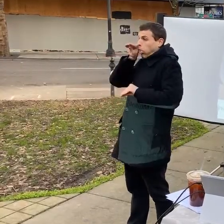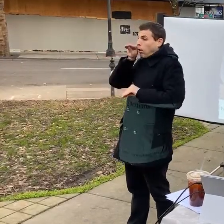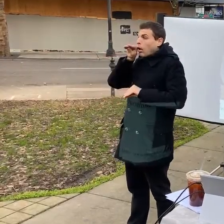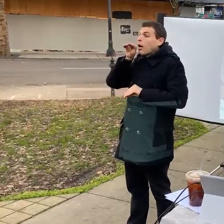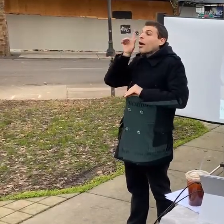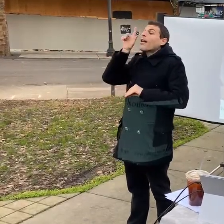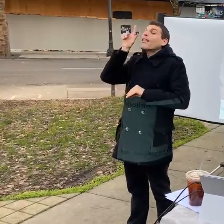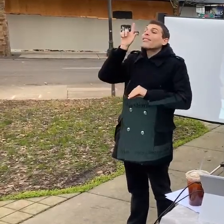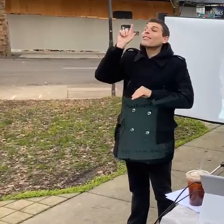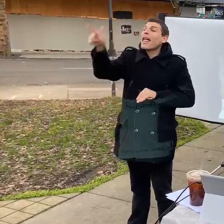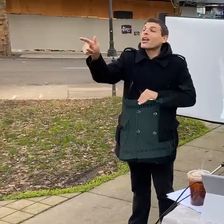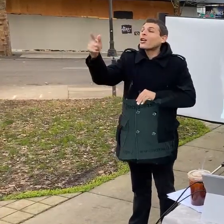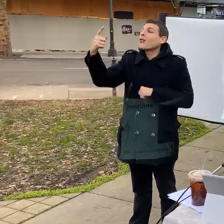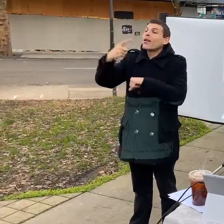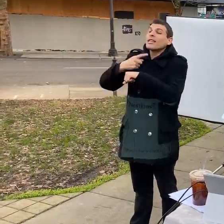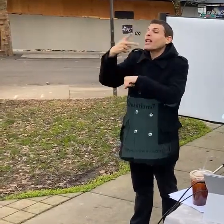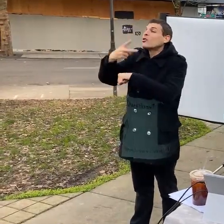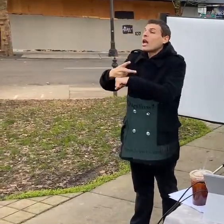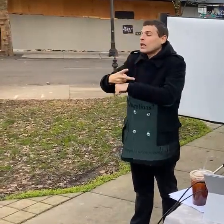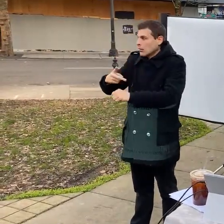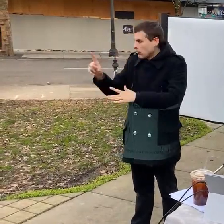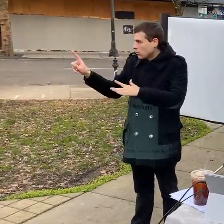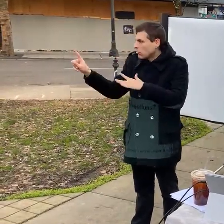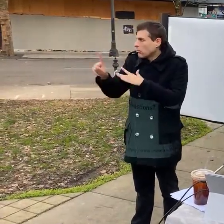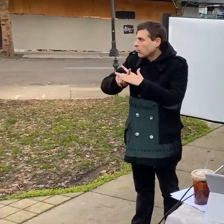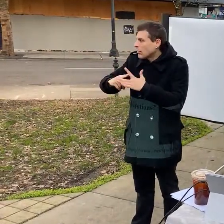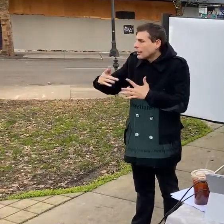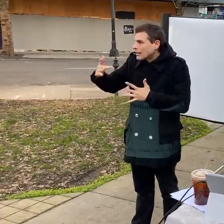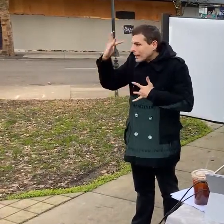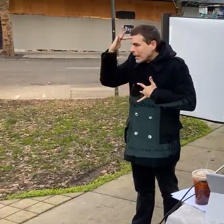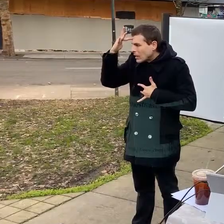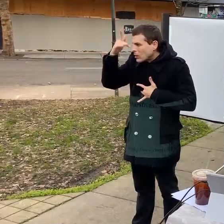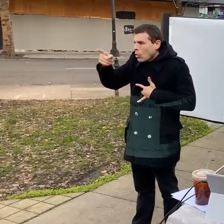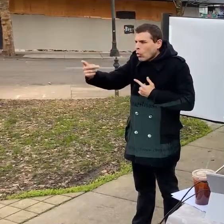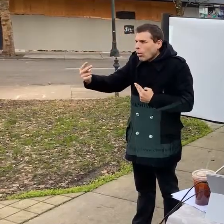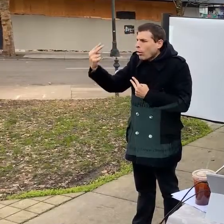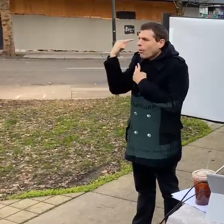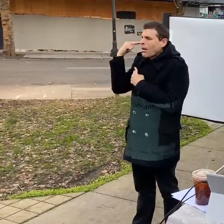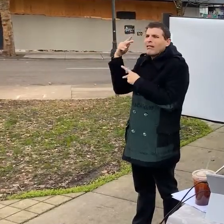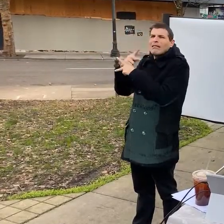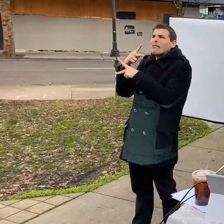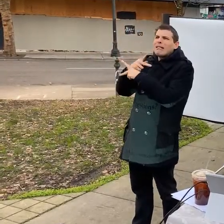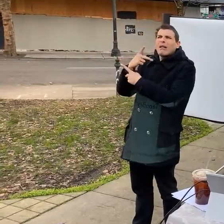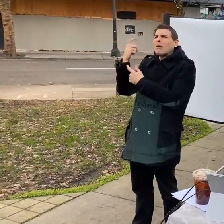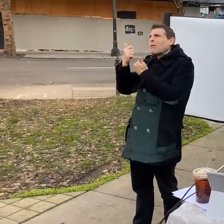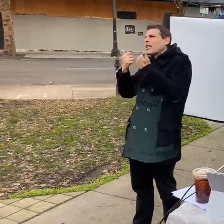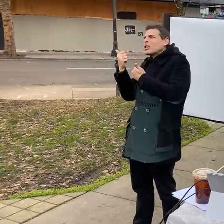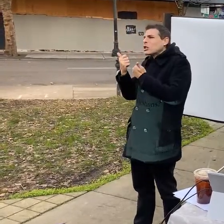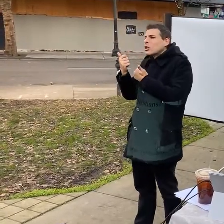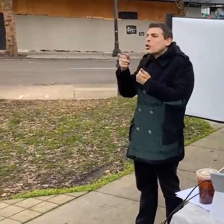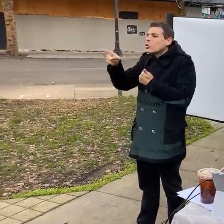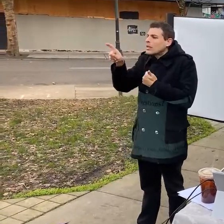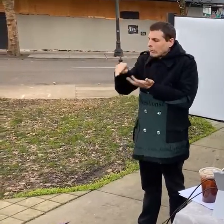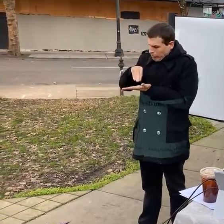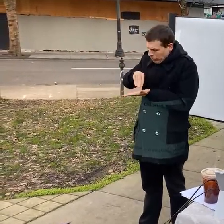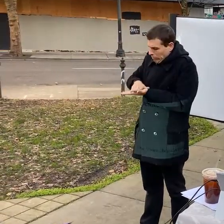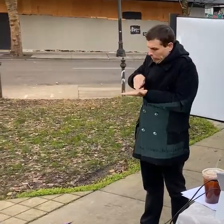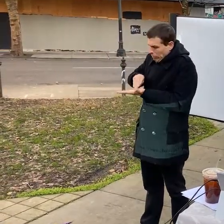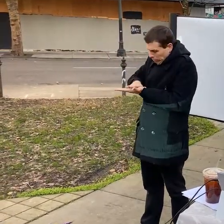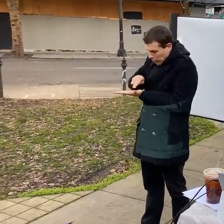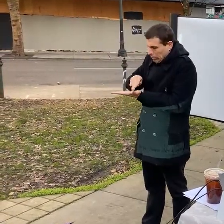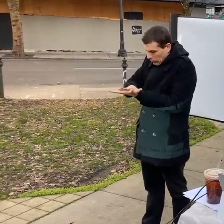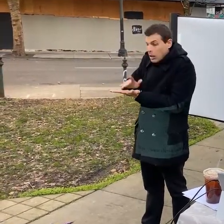and it can be difficult to piece that stuff together but if you know that a couple days ago you were exposed to something and you didn't feel well